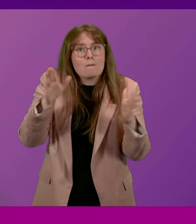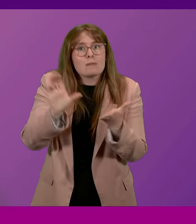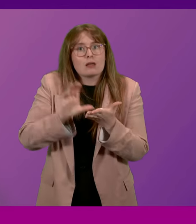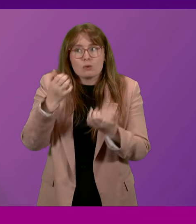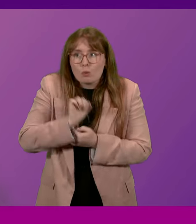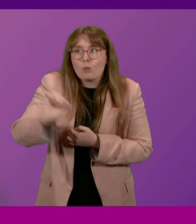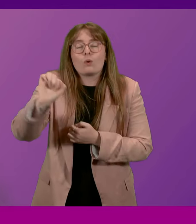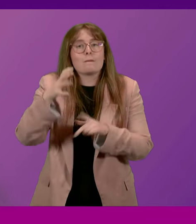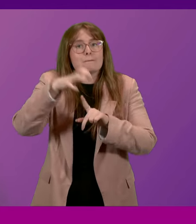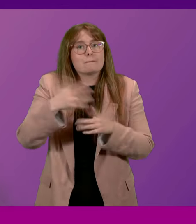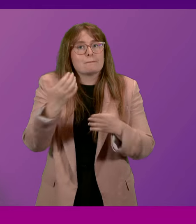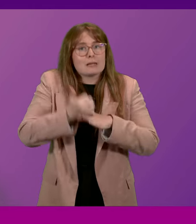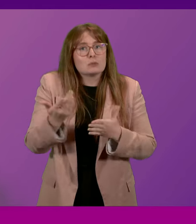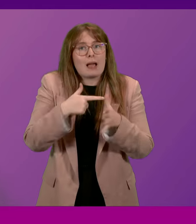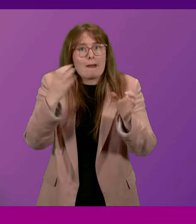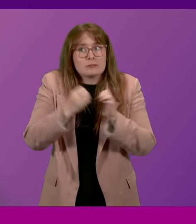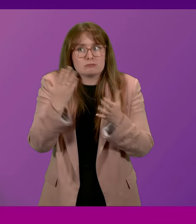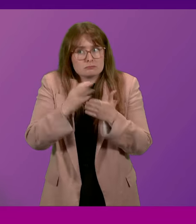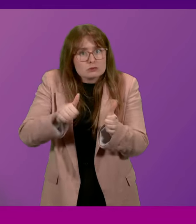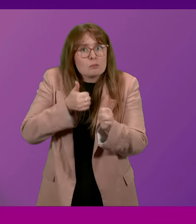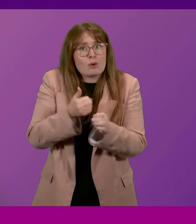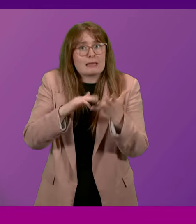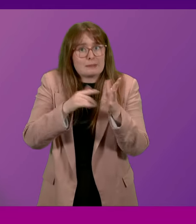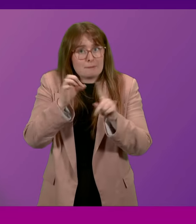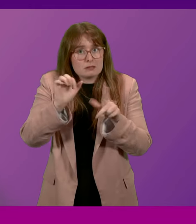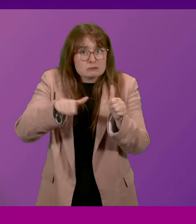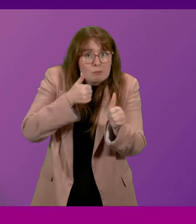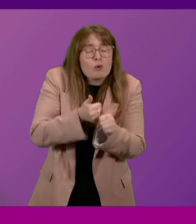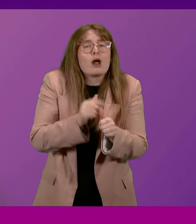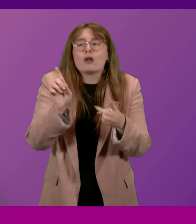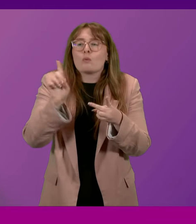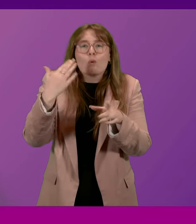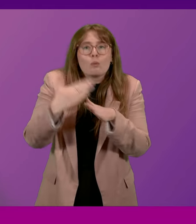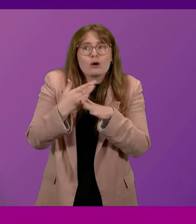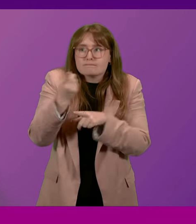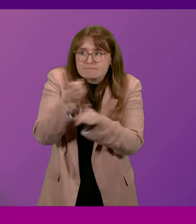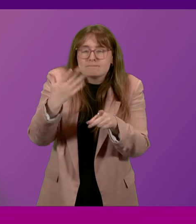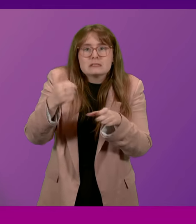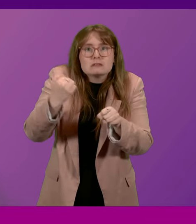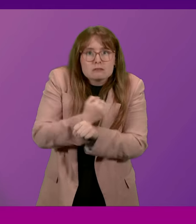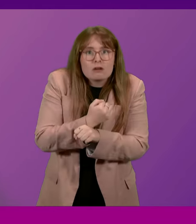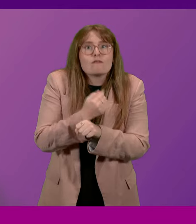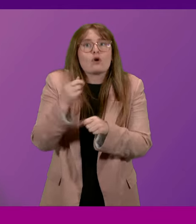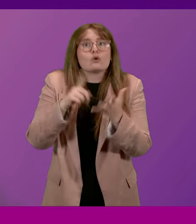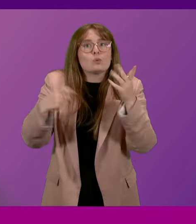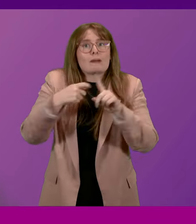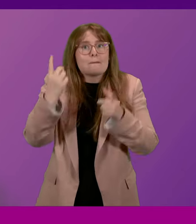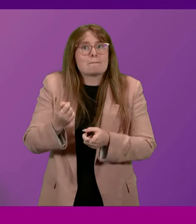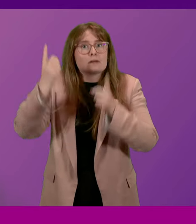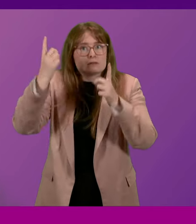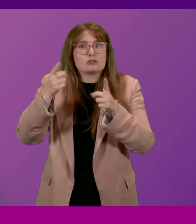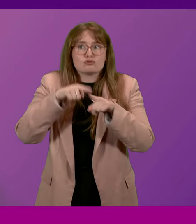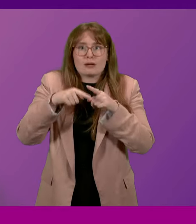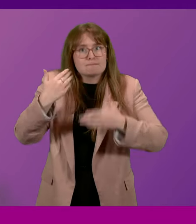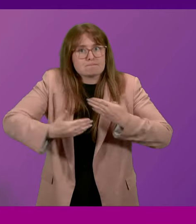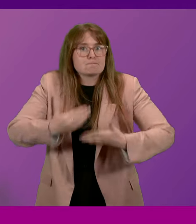based in Aberdeen does have the support of this Government and what work is he doing in that renewed constructive relationship with UK ministers in order to move these